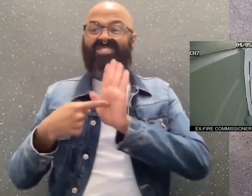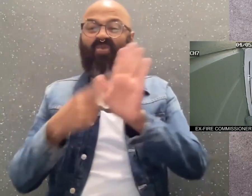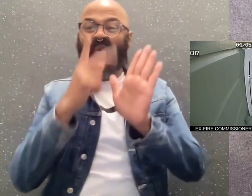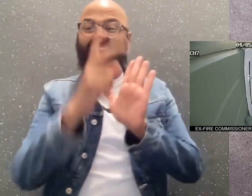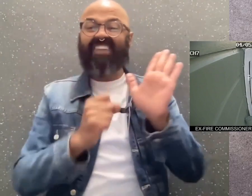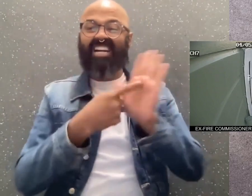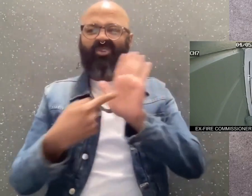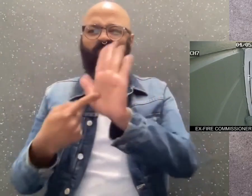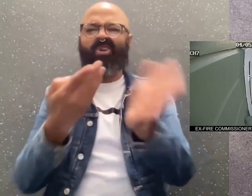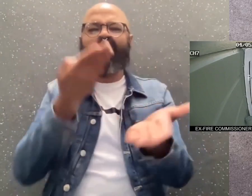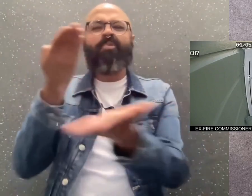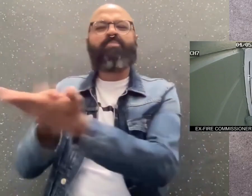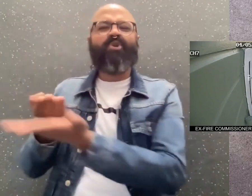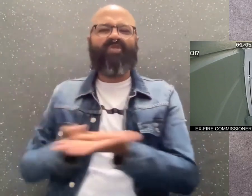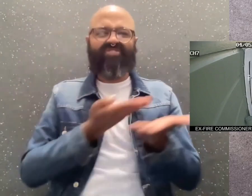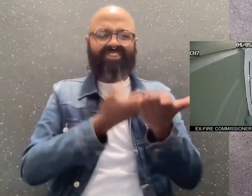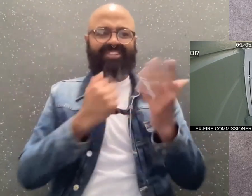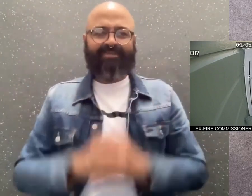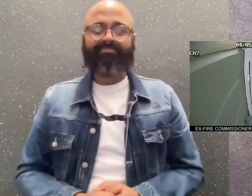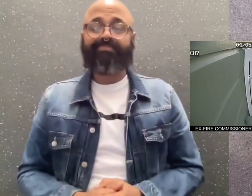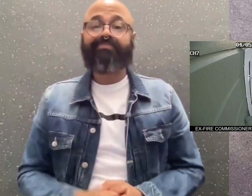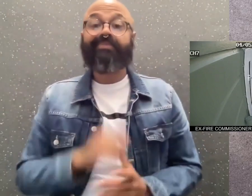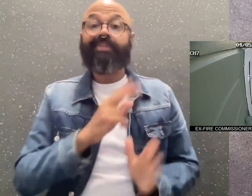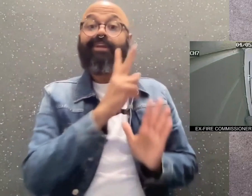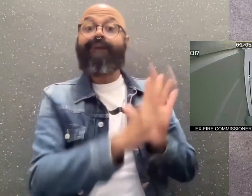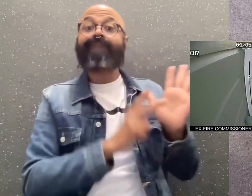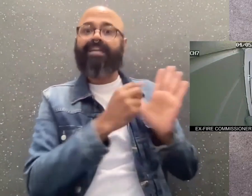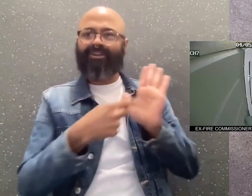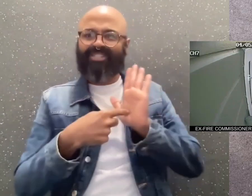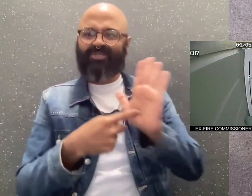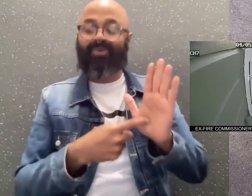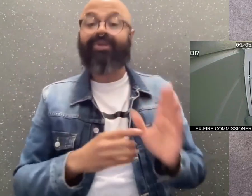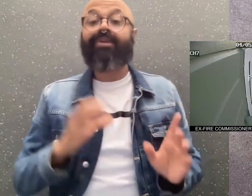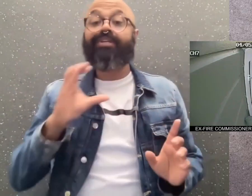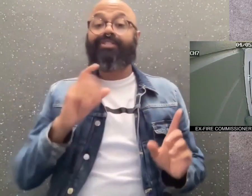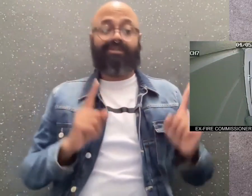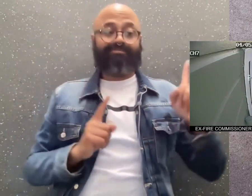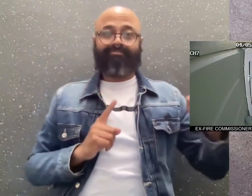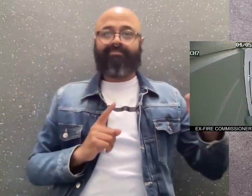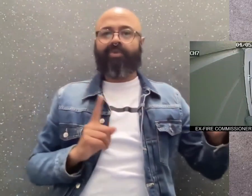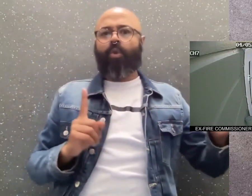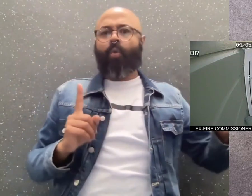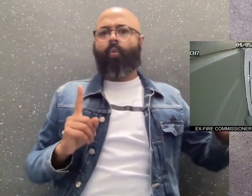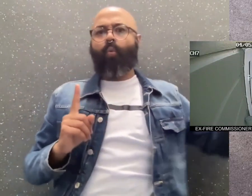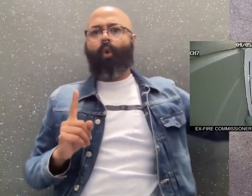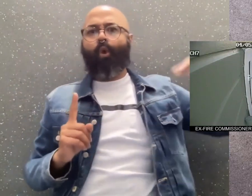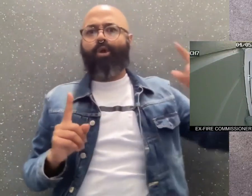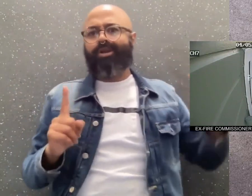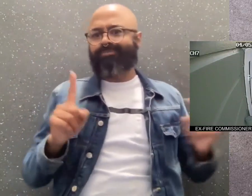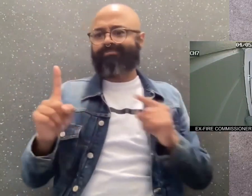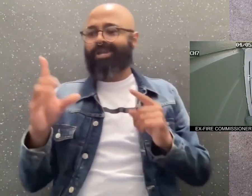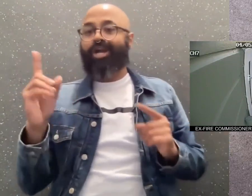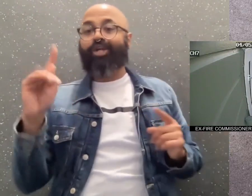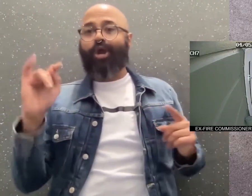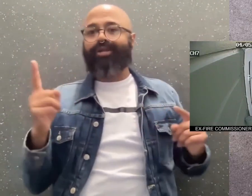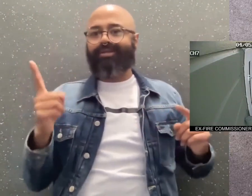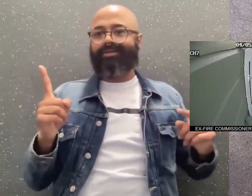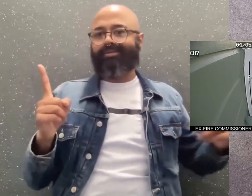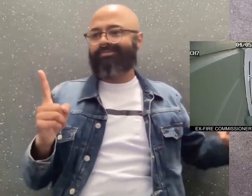The public defender says Carmignani attacked the homeless man first and she showed video to prove it. The video shows